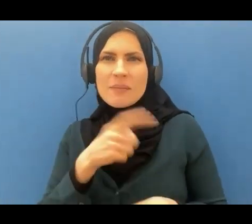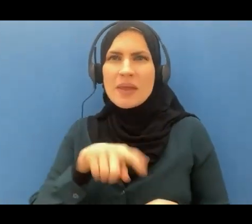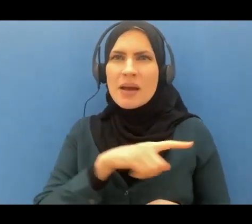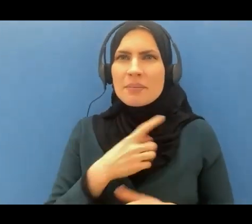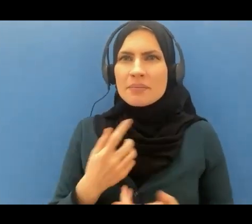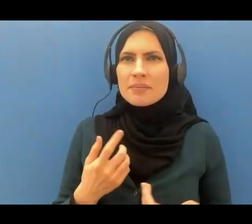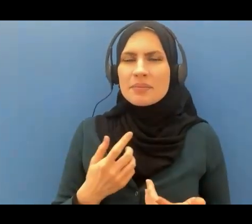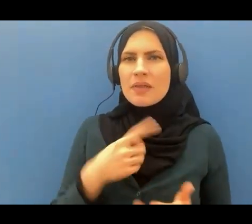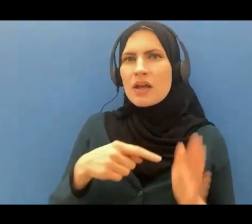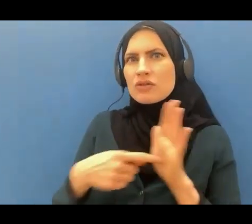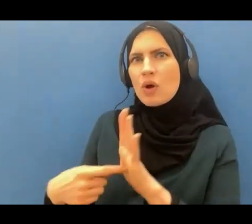of their limited power